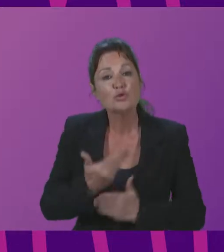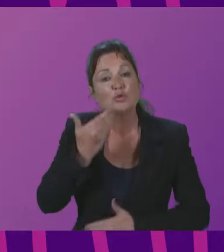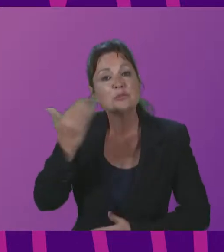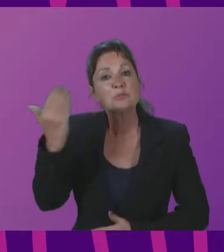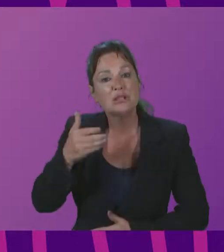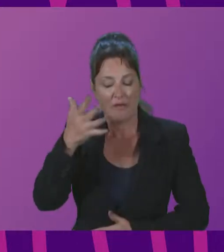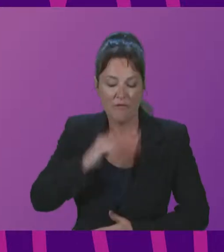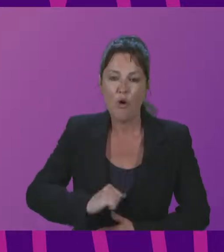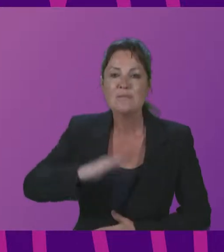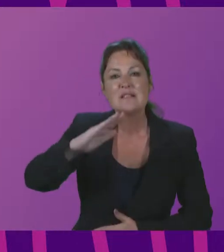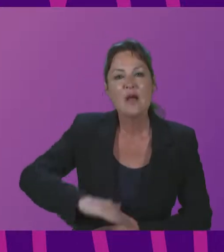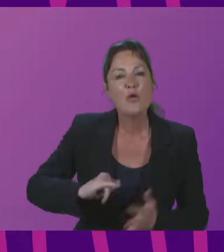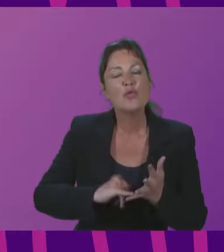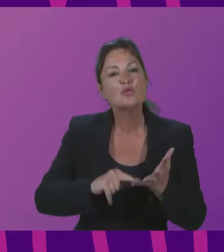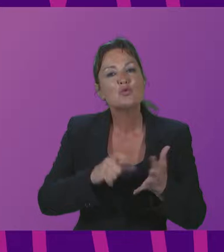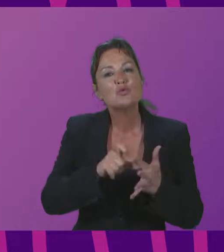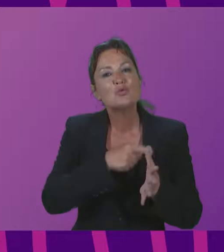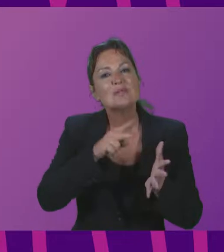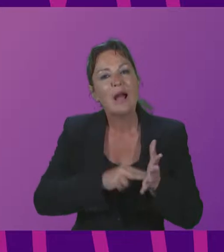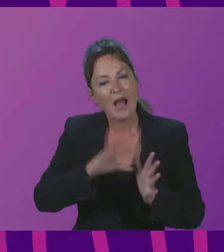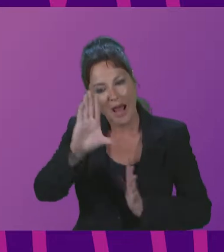Heritage from South Sudan to speak.